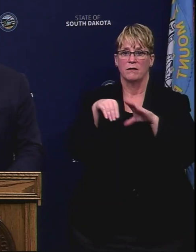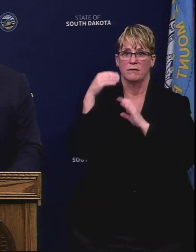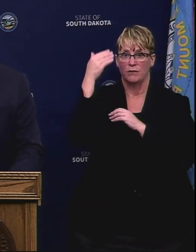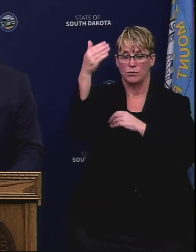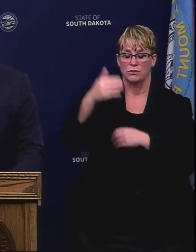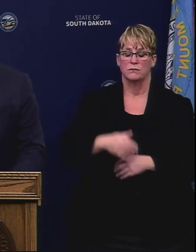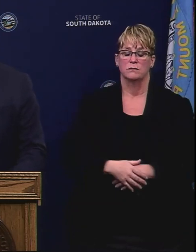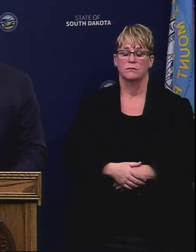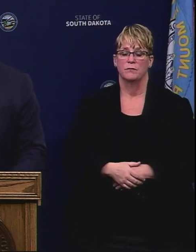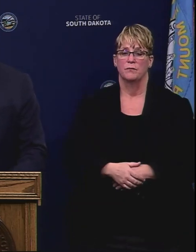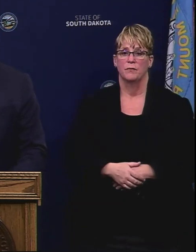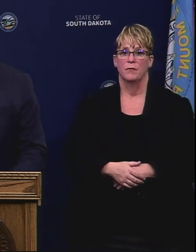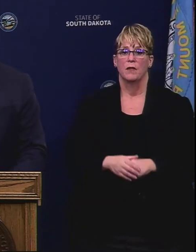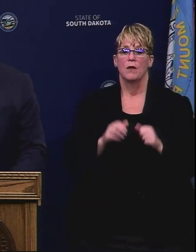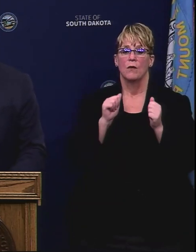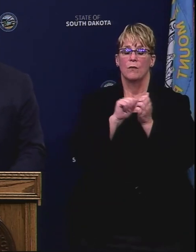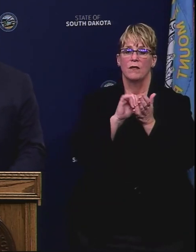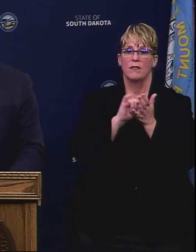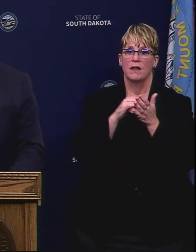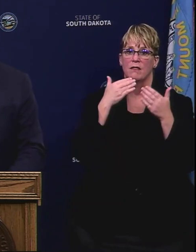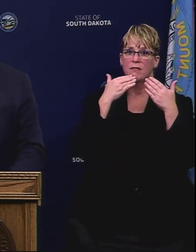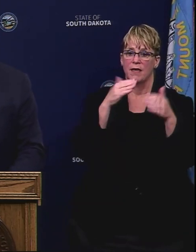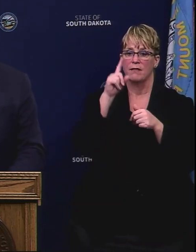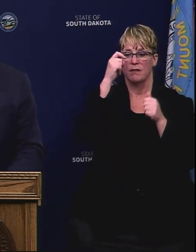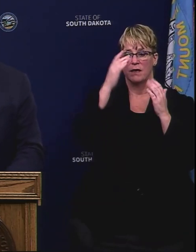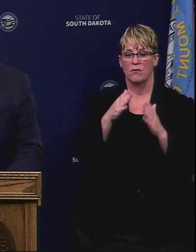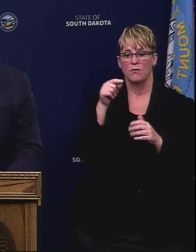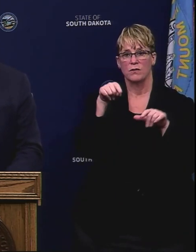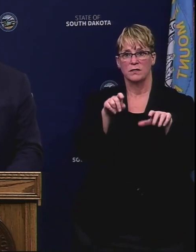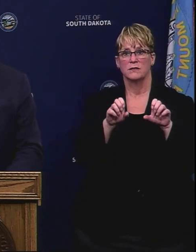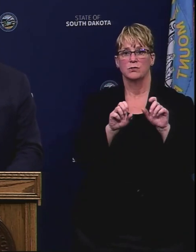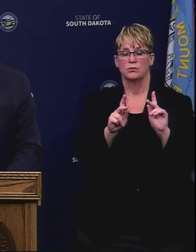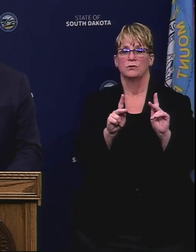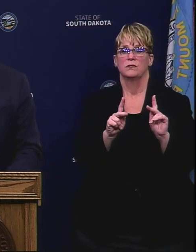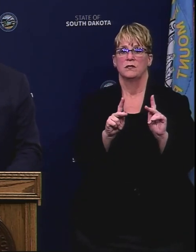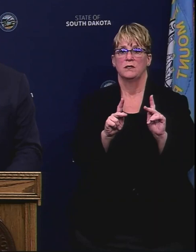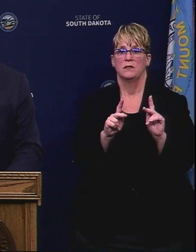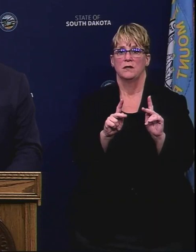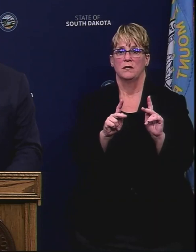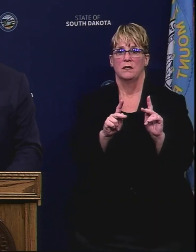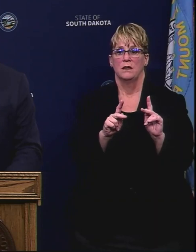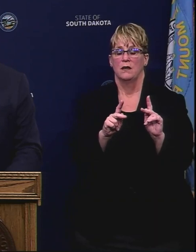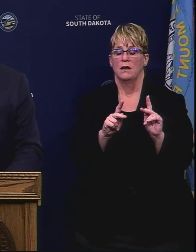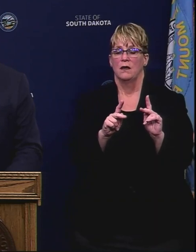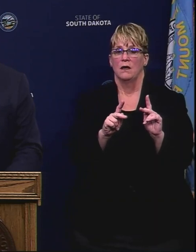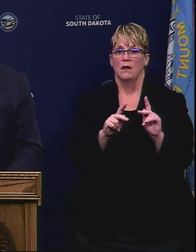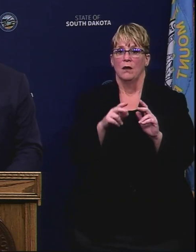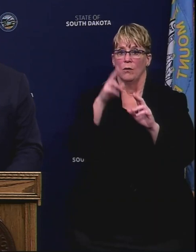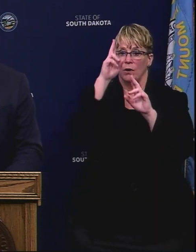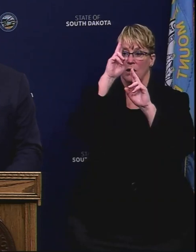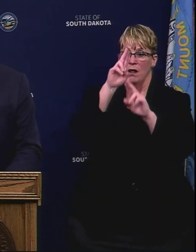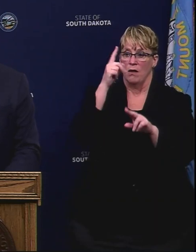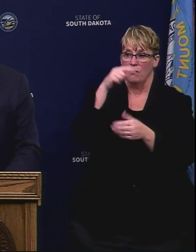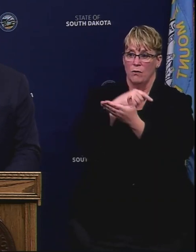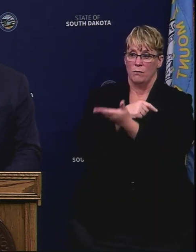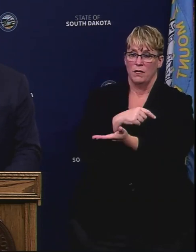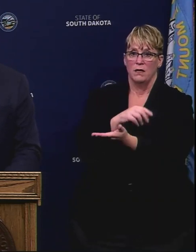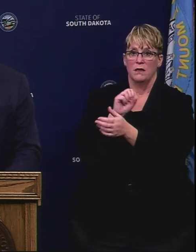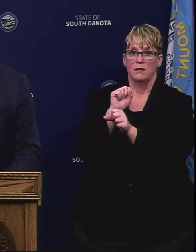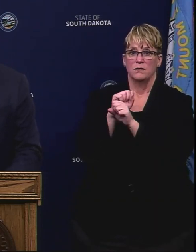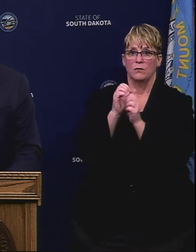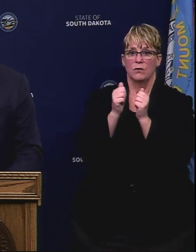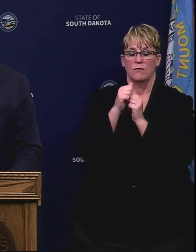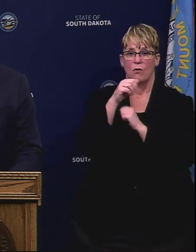So with that again I would like to thank the governor for giving me this opportunity. What an honor for me to work for